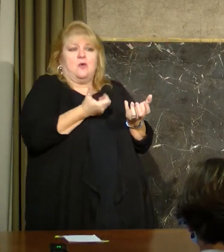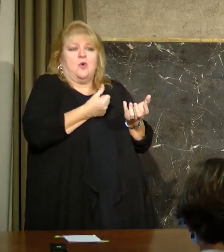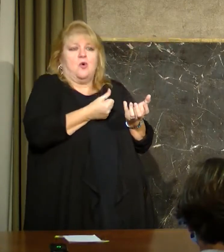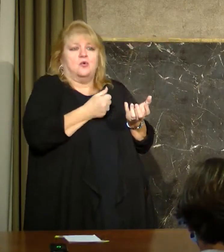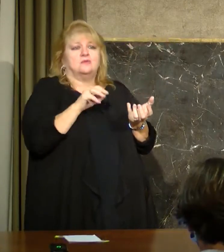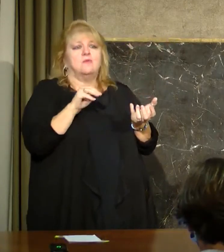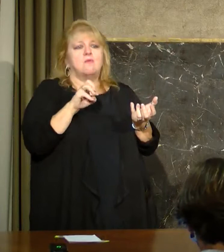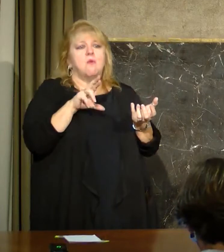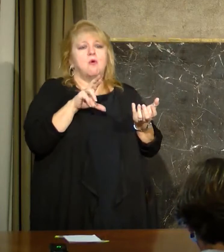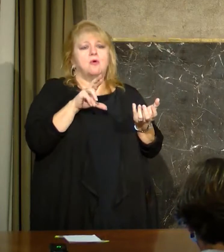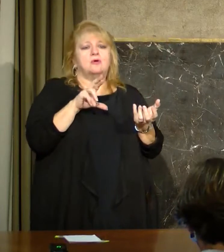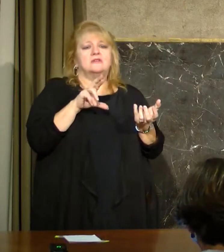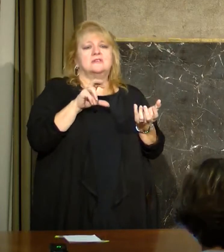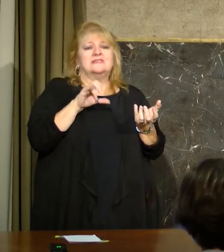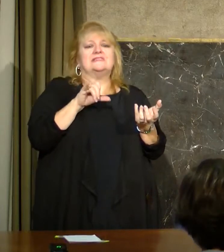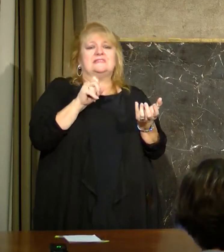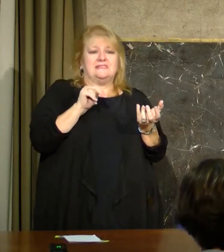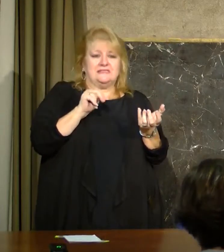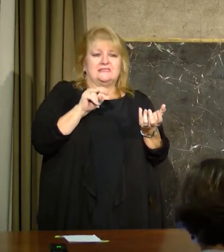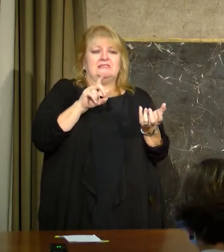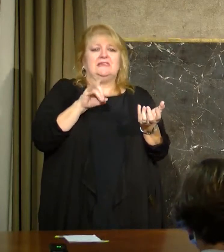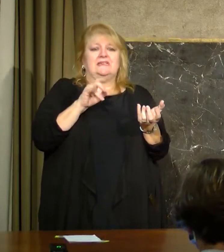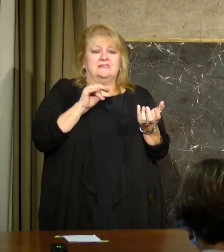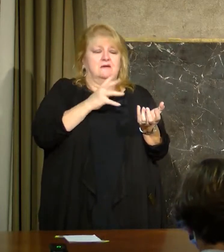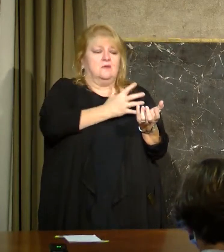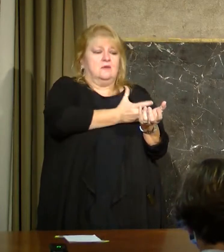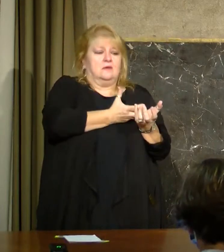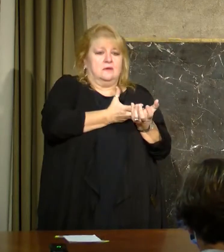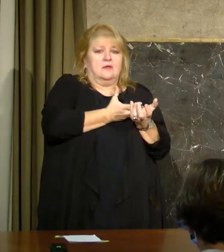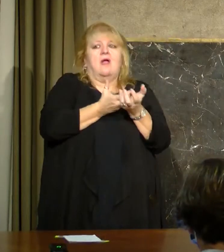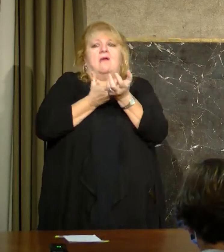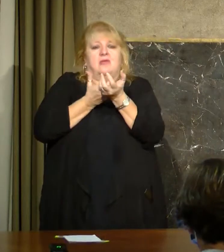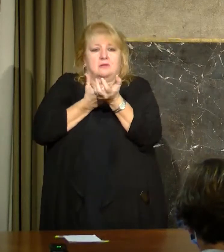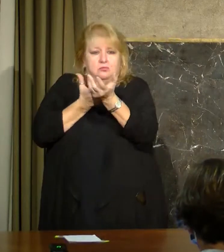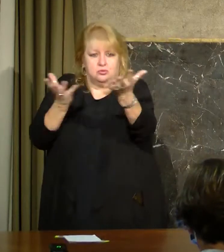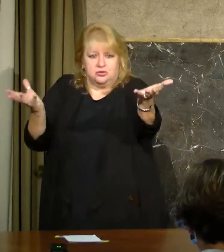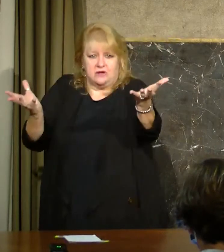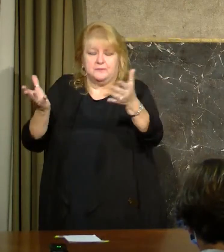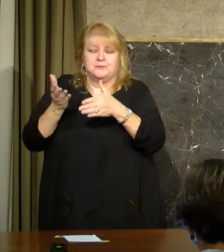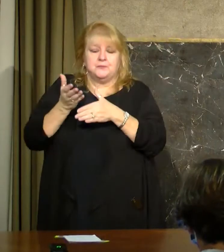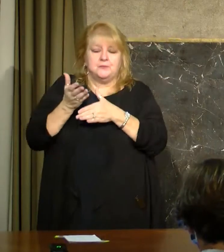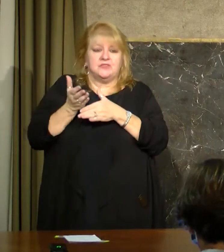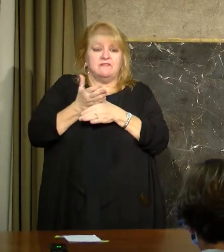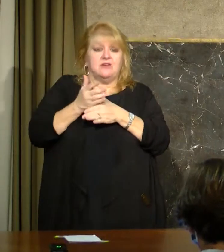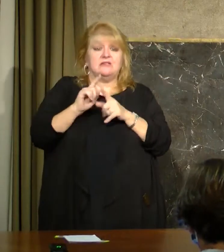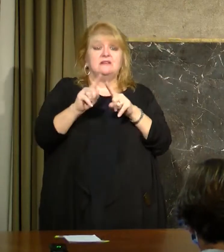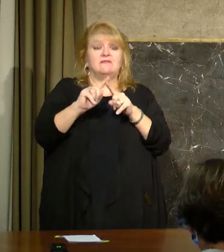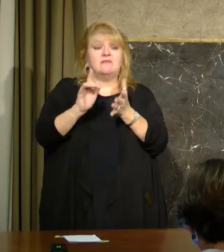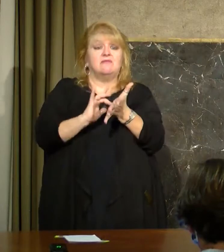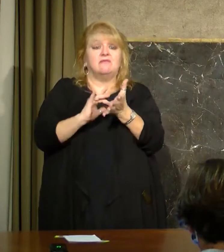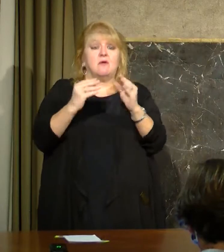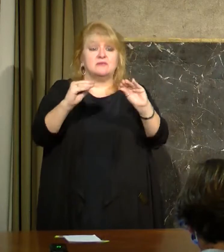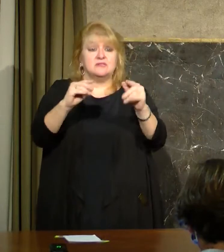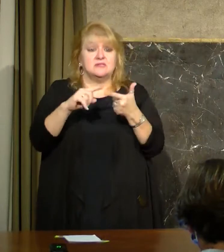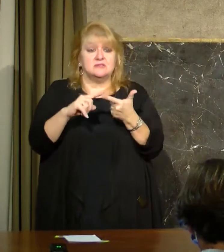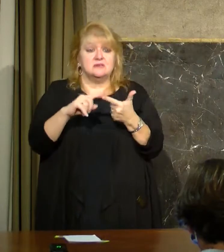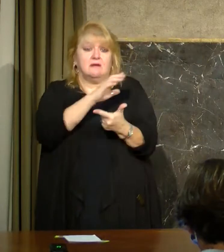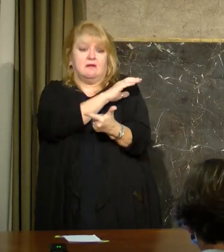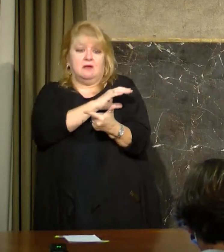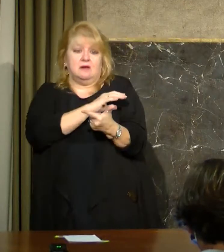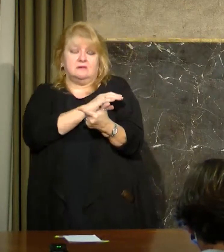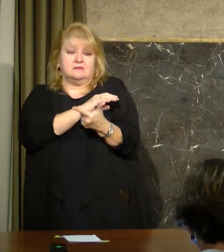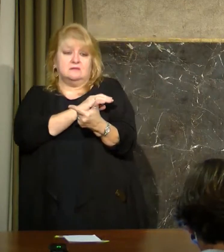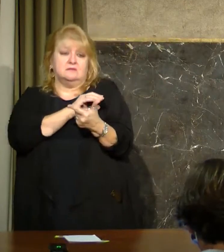Morris and Dixon. That will all be pushed out, divided largely between pharmacies and clinics.